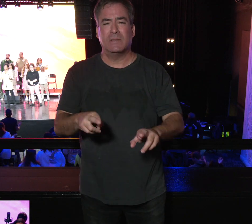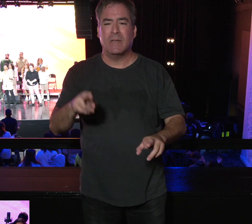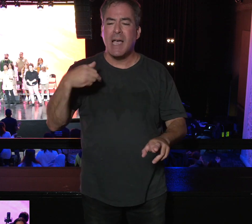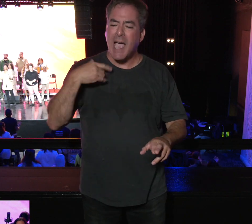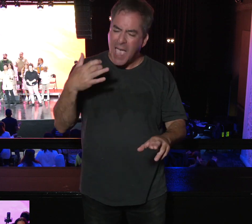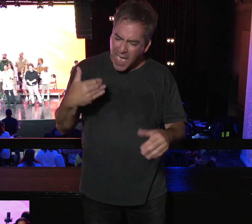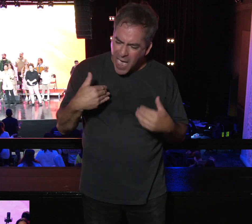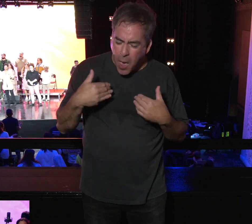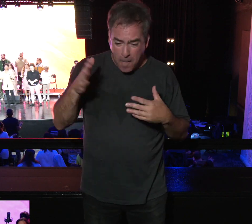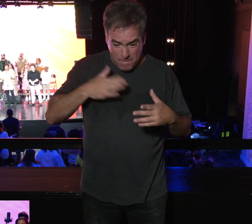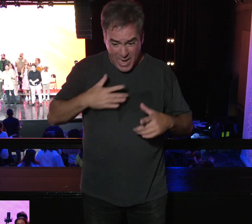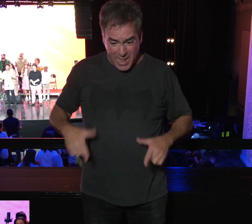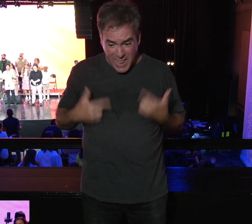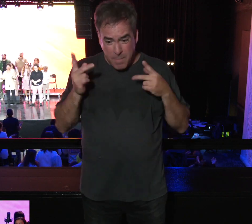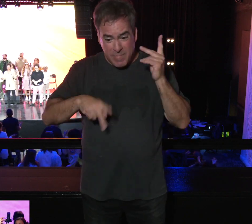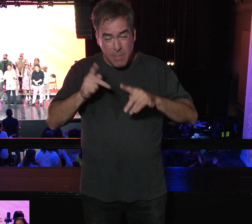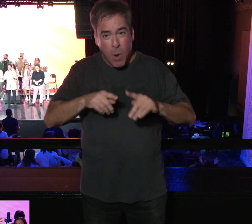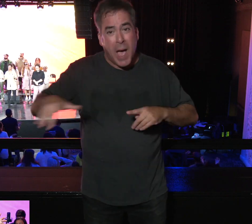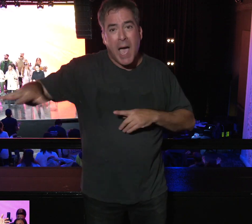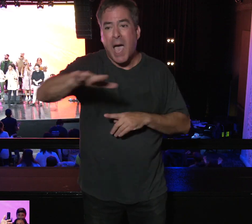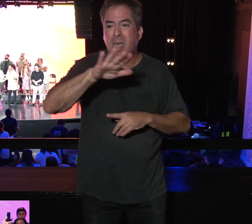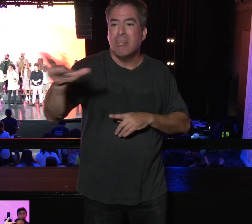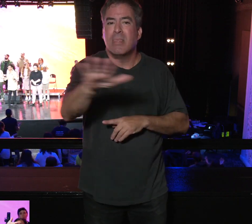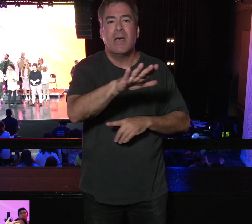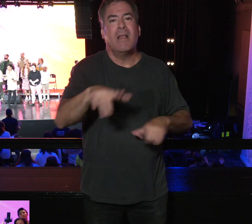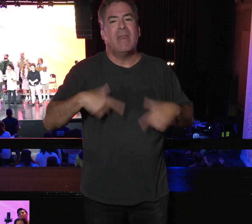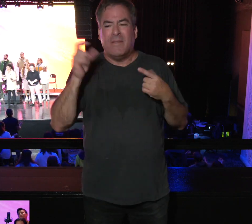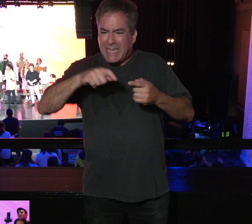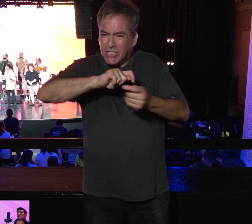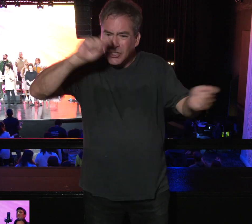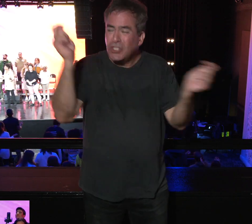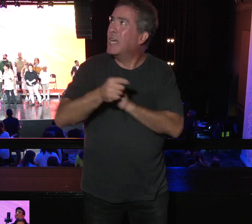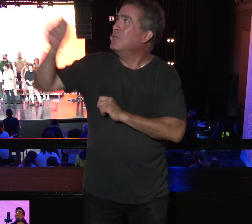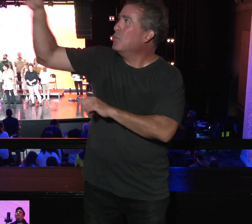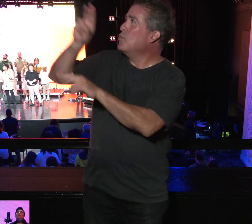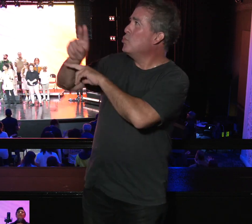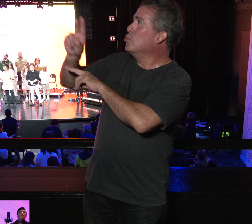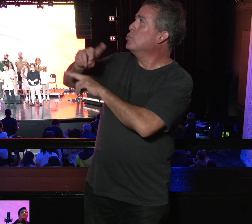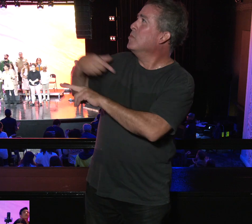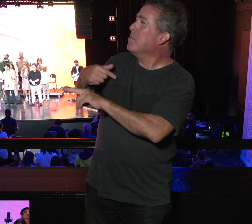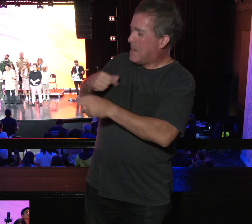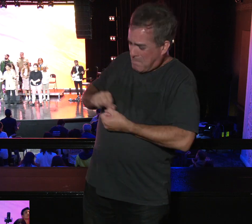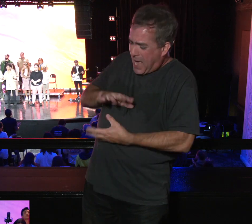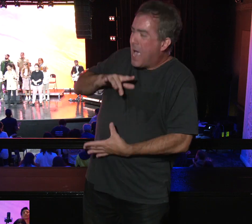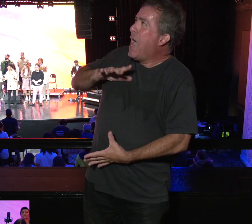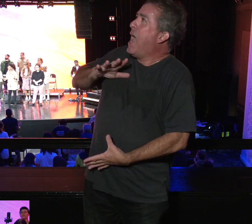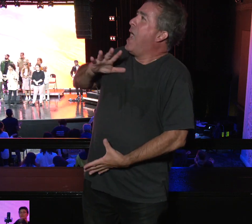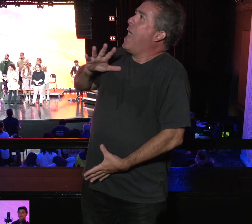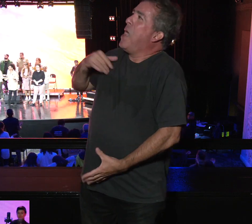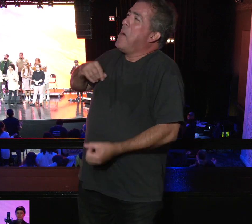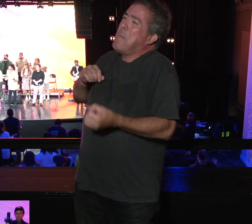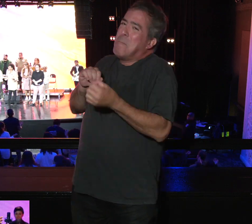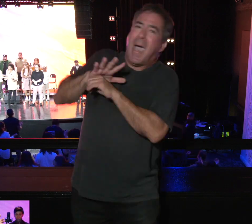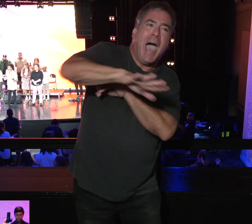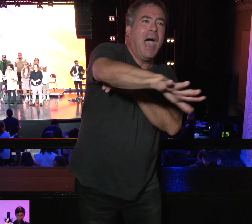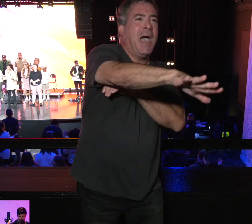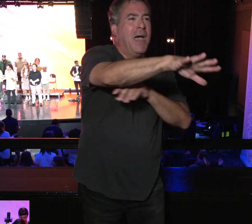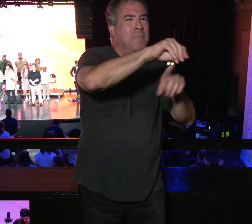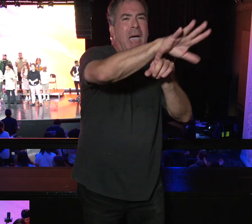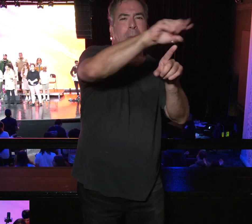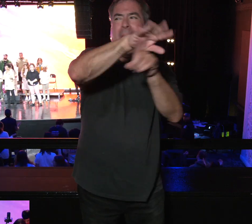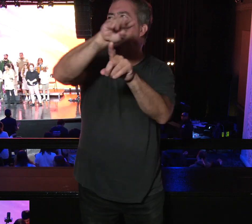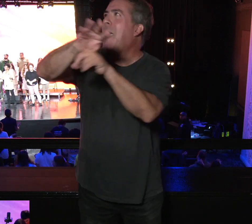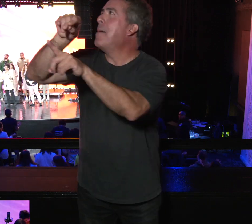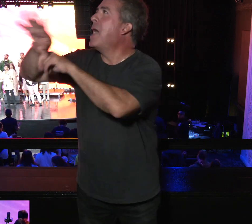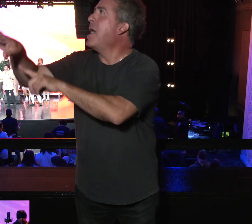I got people in my life that their lives need to be changed. God, would you use me? Would you fill me so much that it would spill into those relationships?